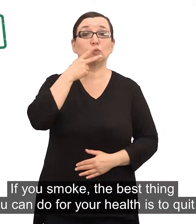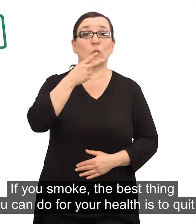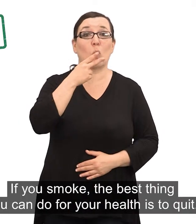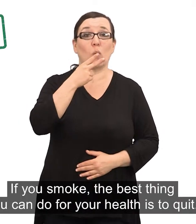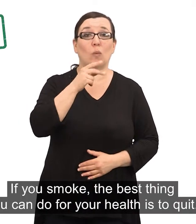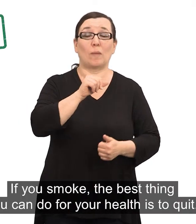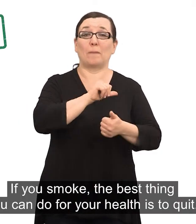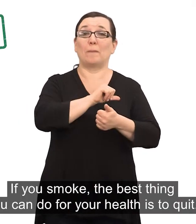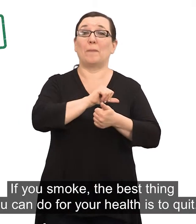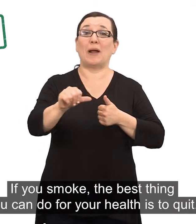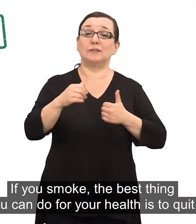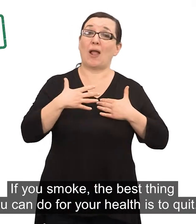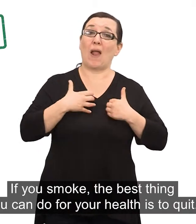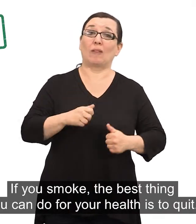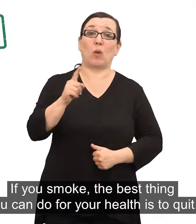the best thing you can do for your health is to quit.